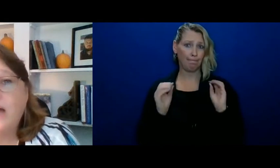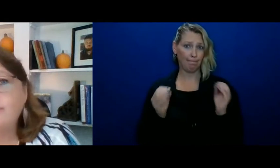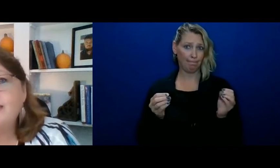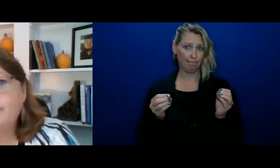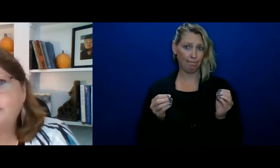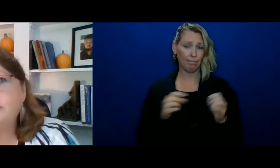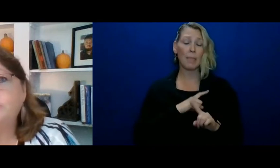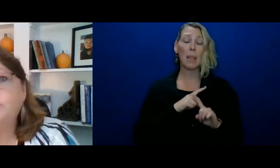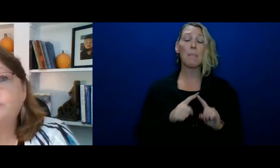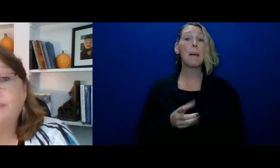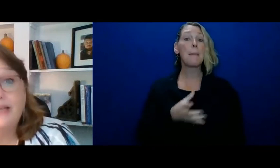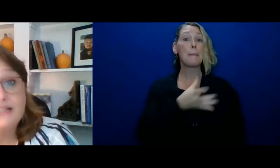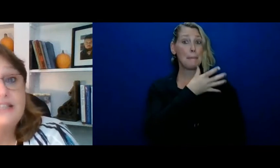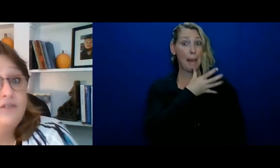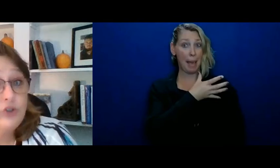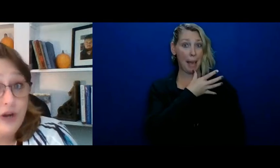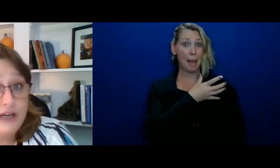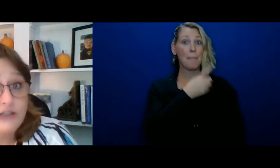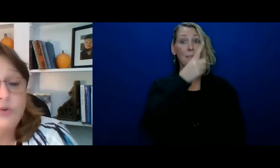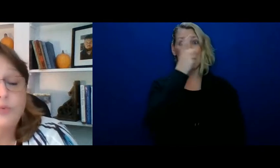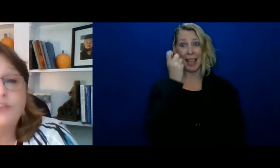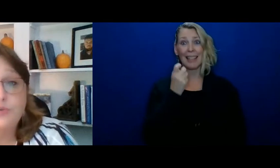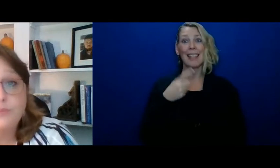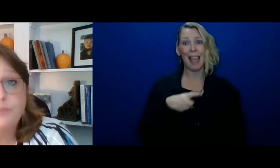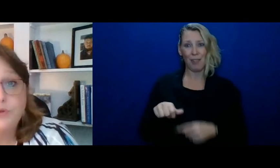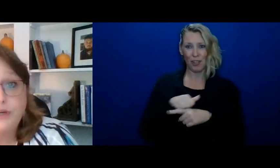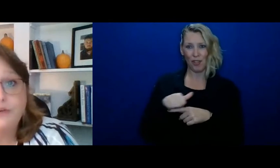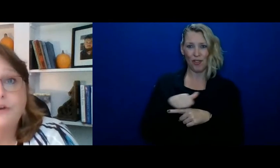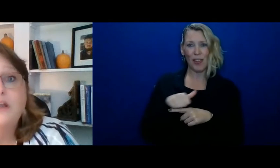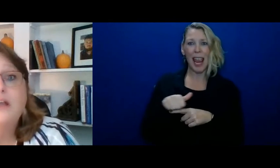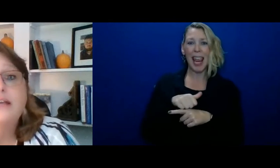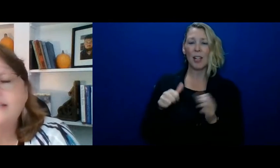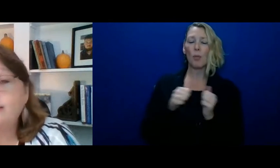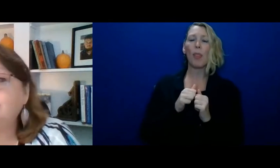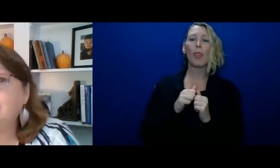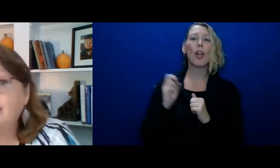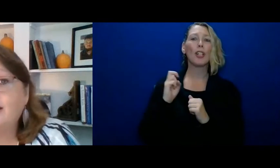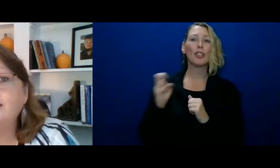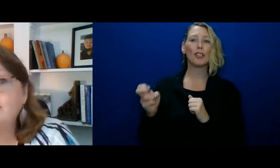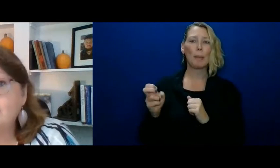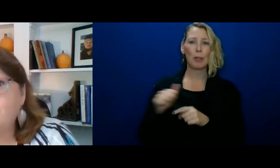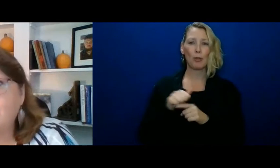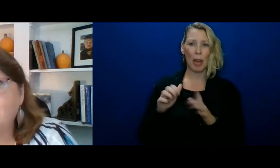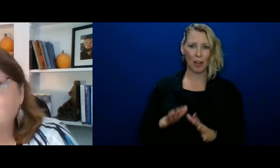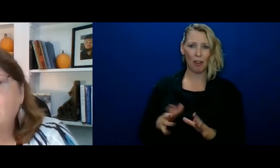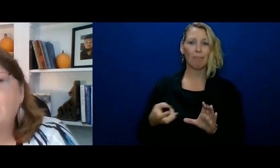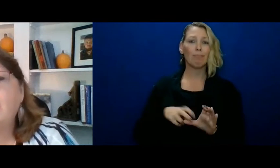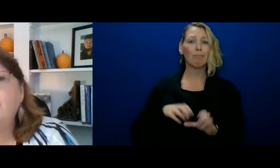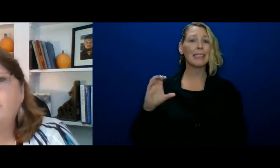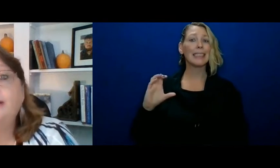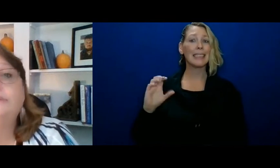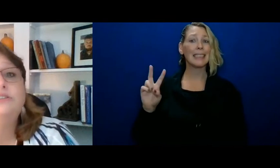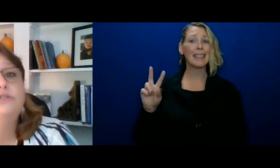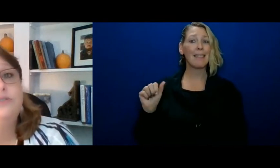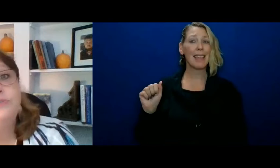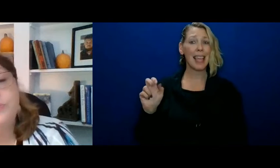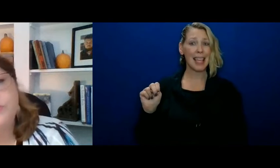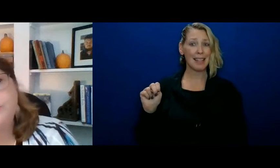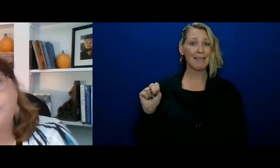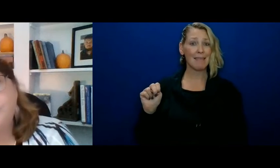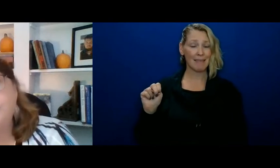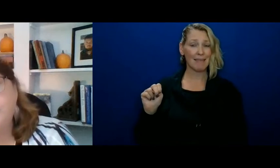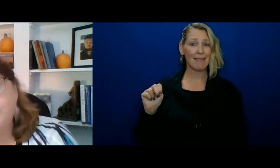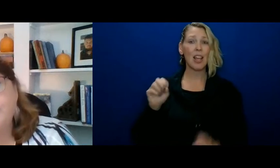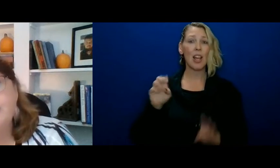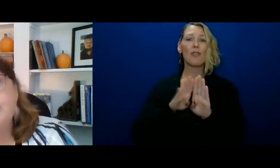But Mom's able to, because they've trained her with a trip trainer, is able to get on C-Van. And they're able to do